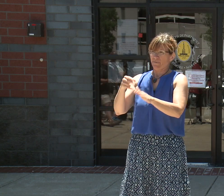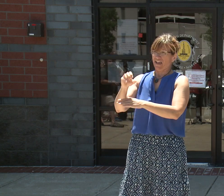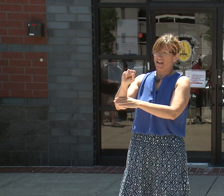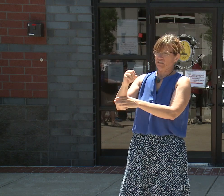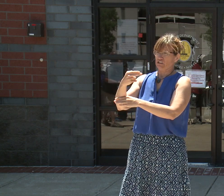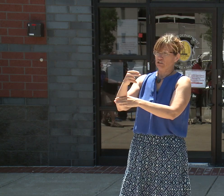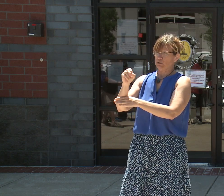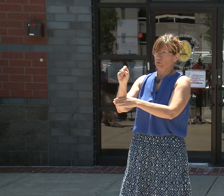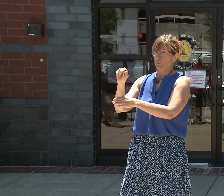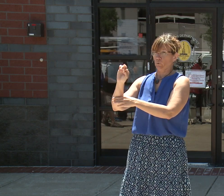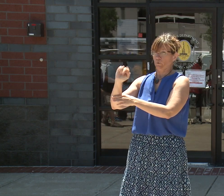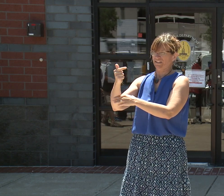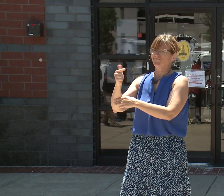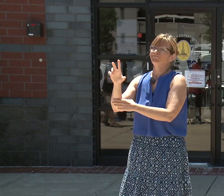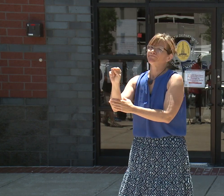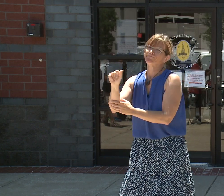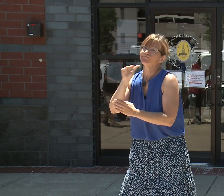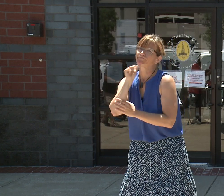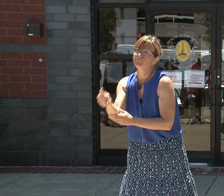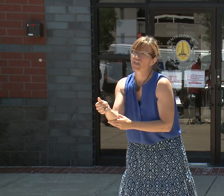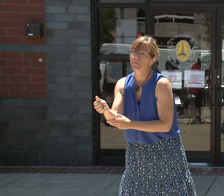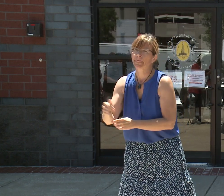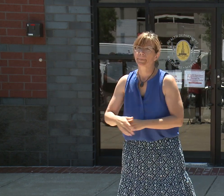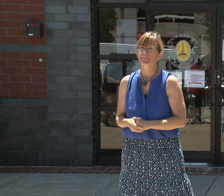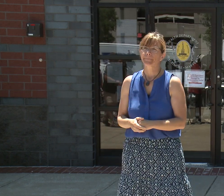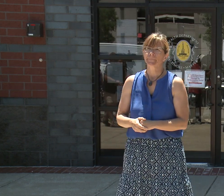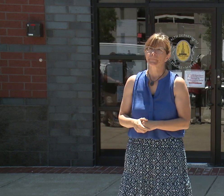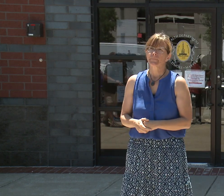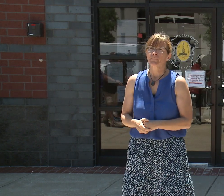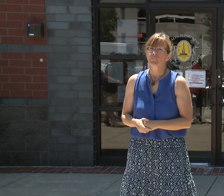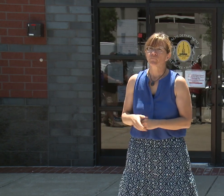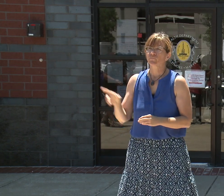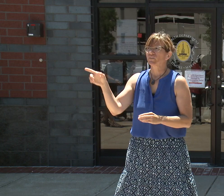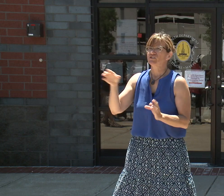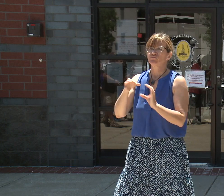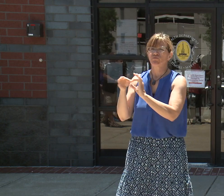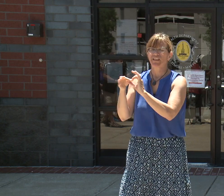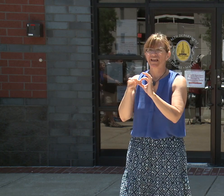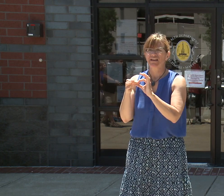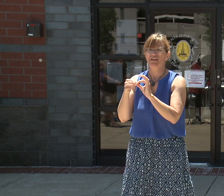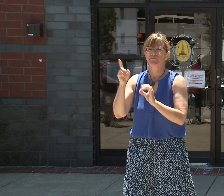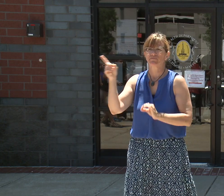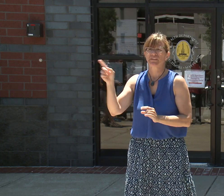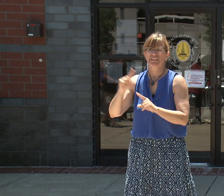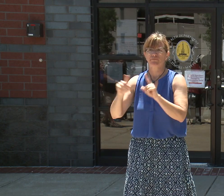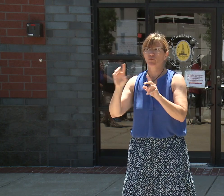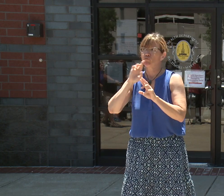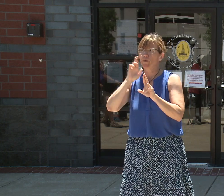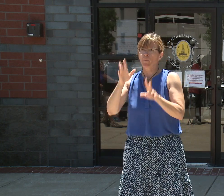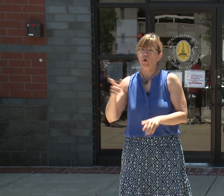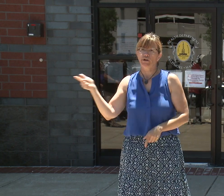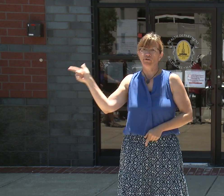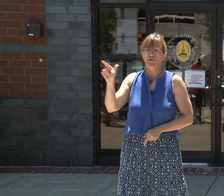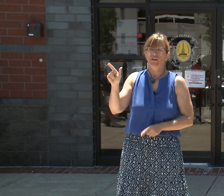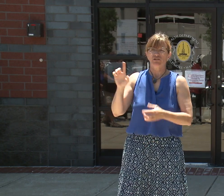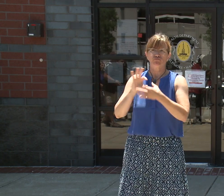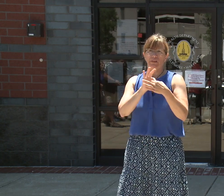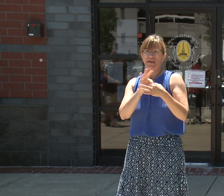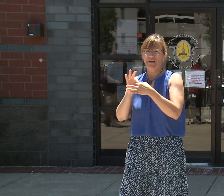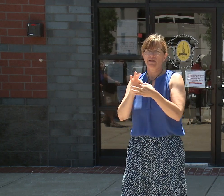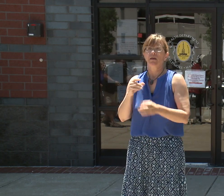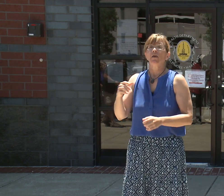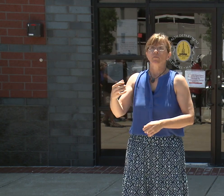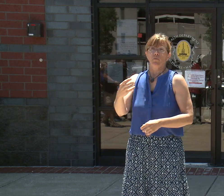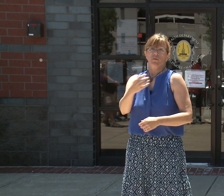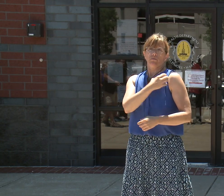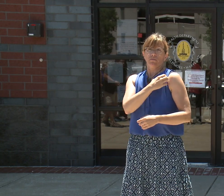Sir? In relation, just before we ask our question, just in relation to the This is one question. Go ahead. The mayor, the commissioner was just talking about the information that